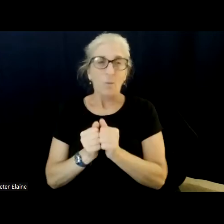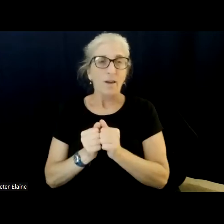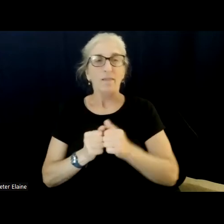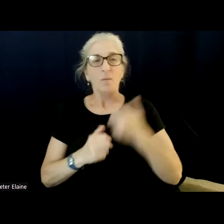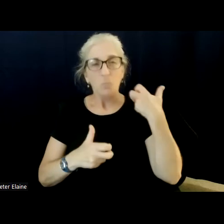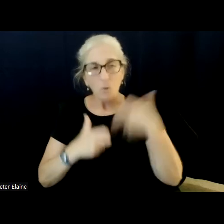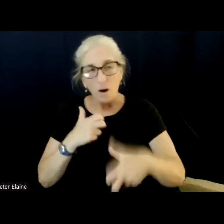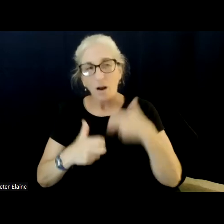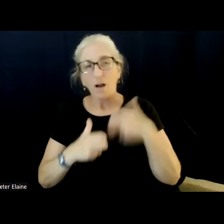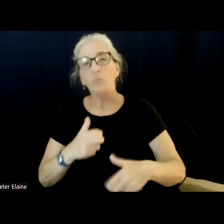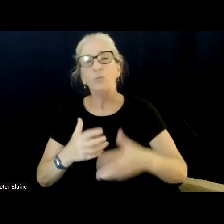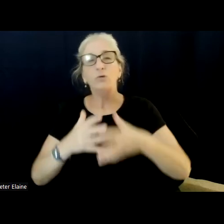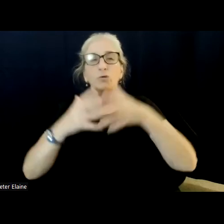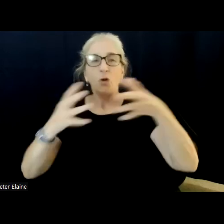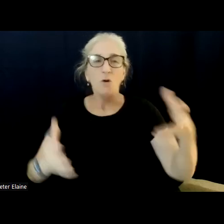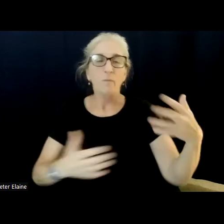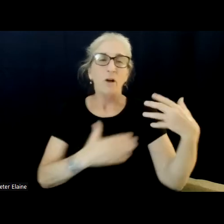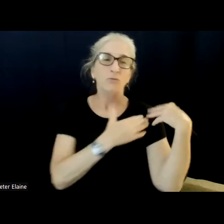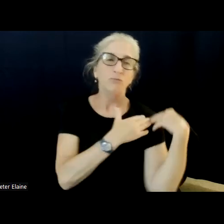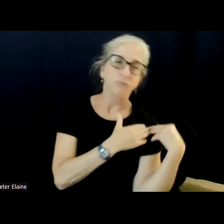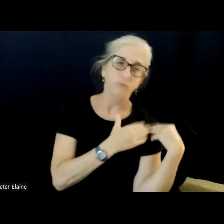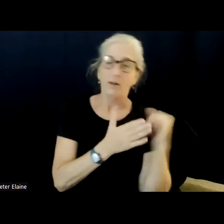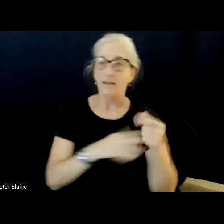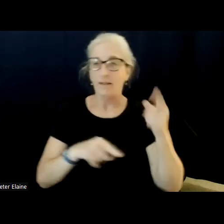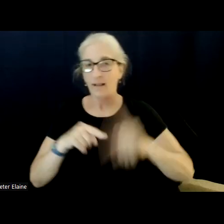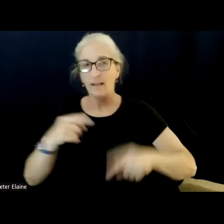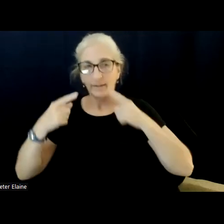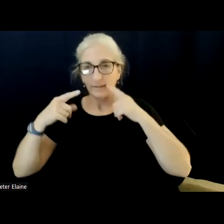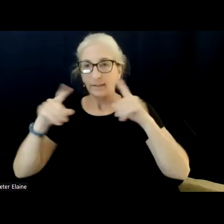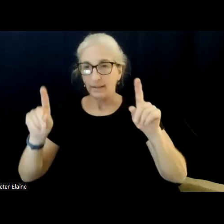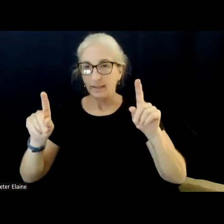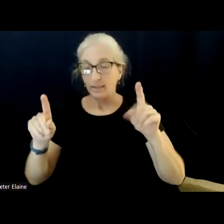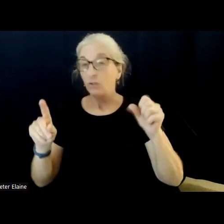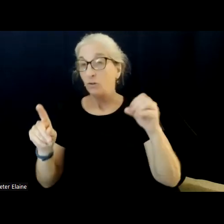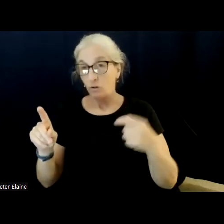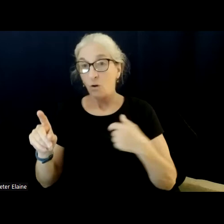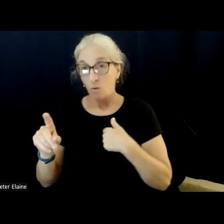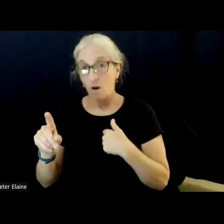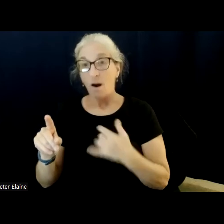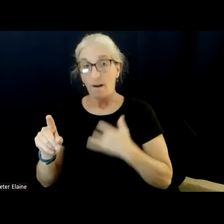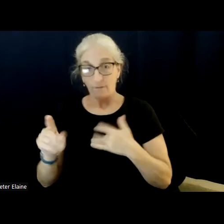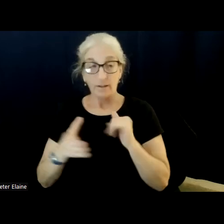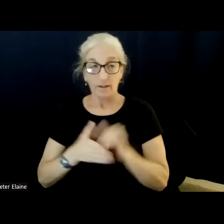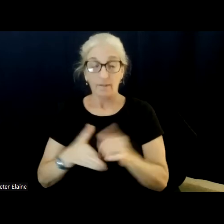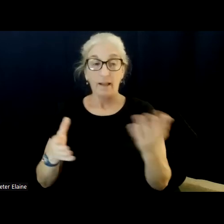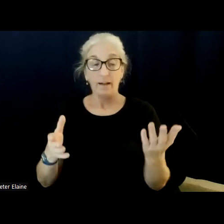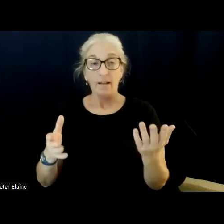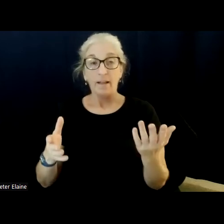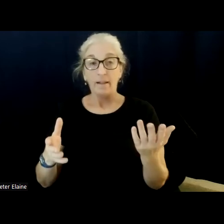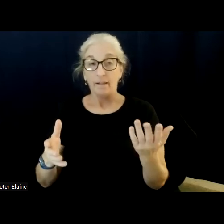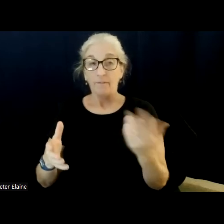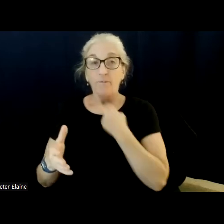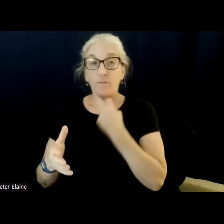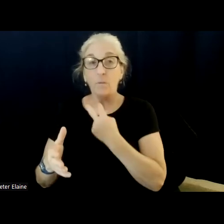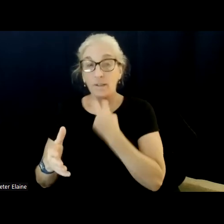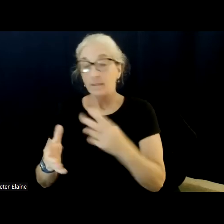to ensuring that the rights of the disabled are fully being addressed and the voices that